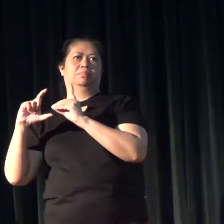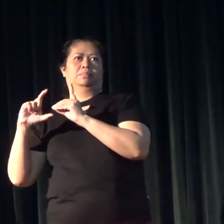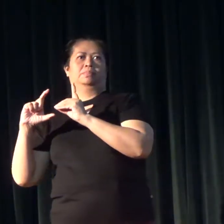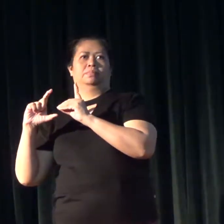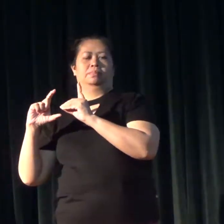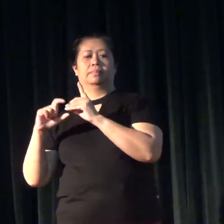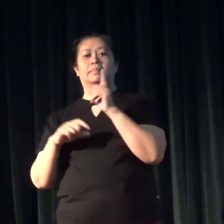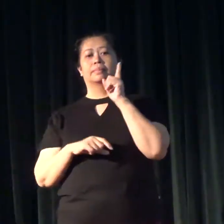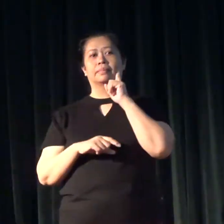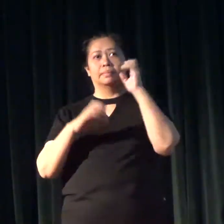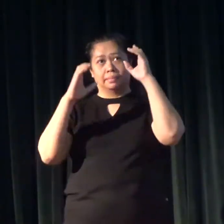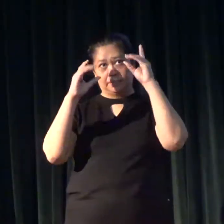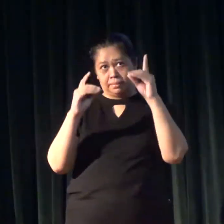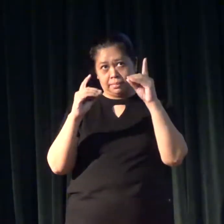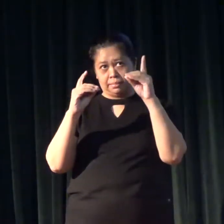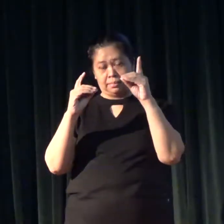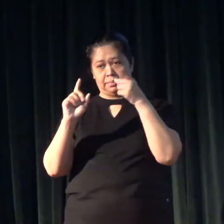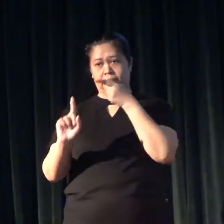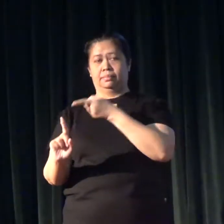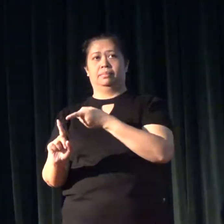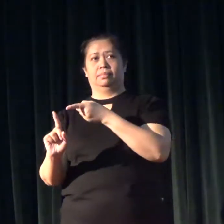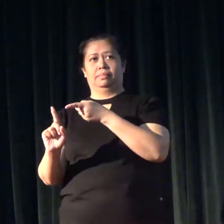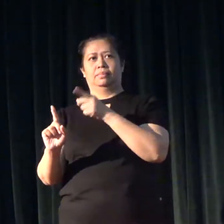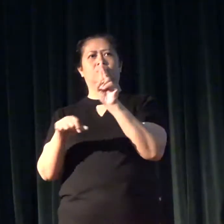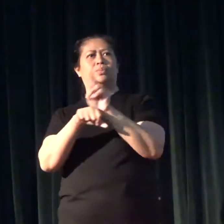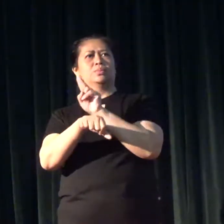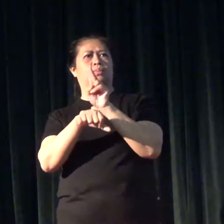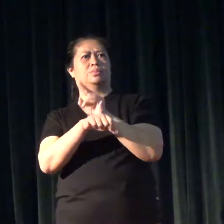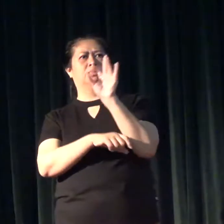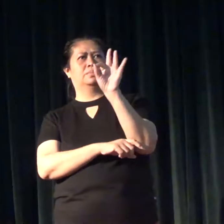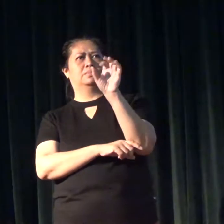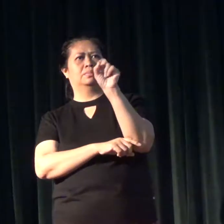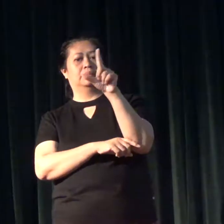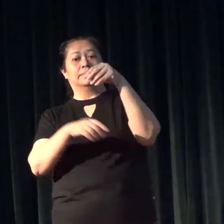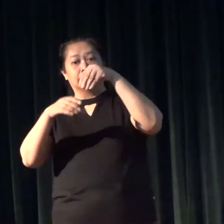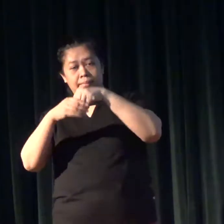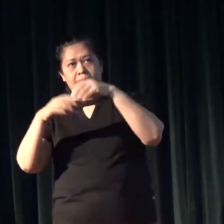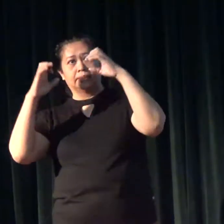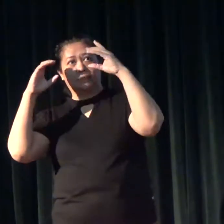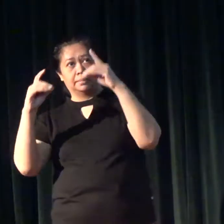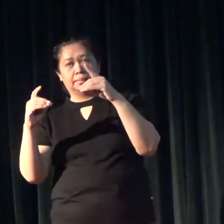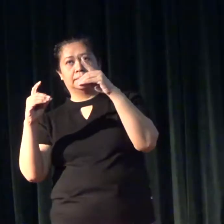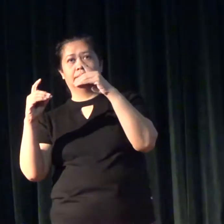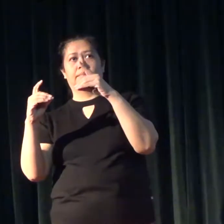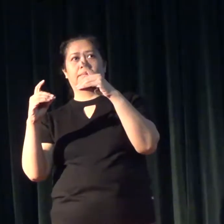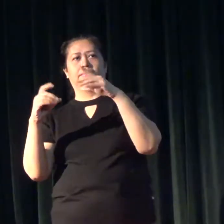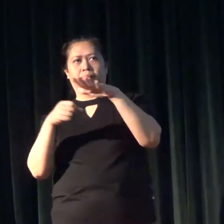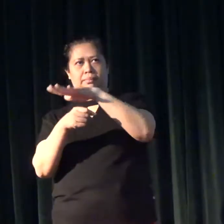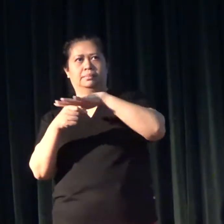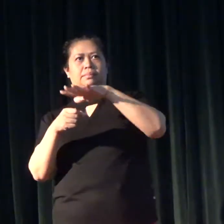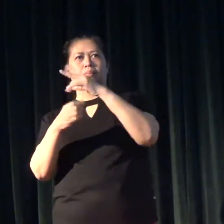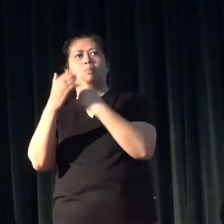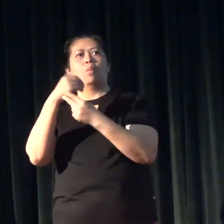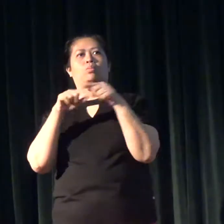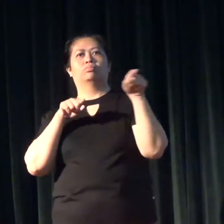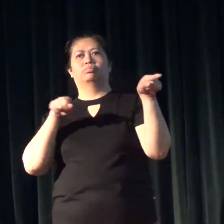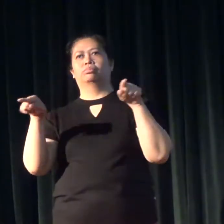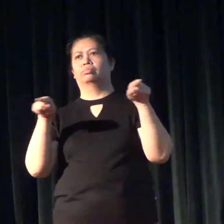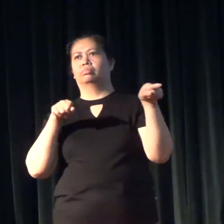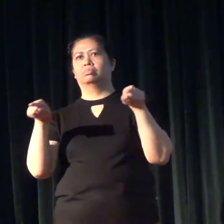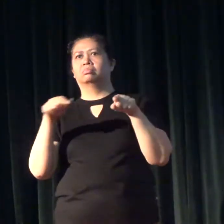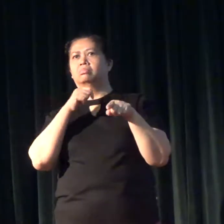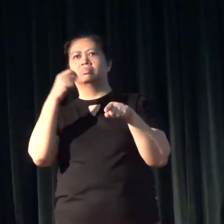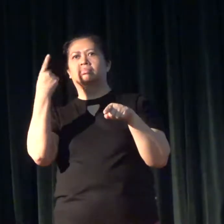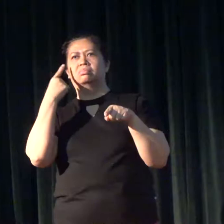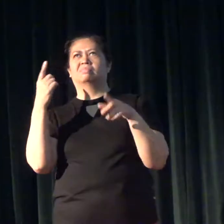Deaf education, in particular the use of FSL in education, covers both. So